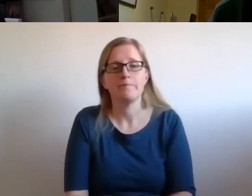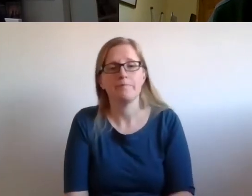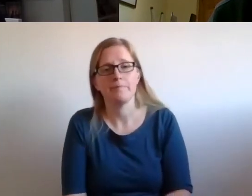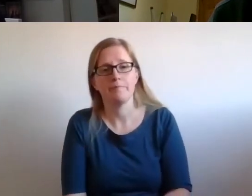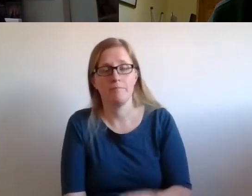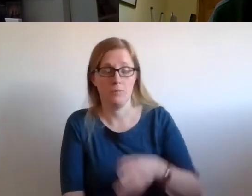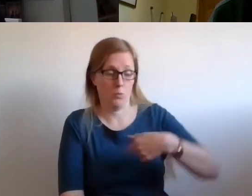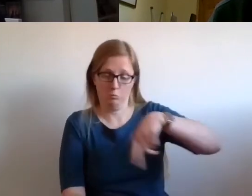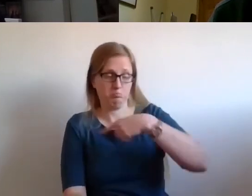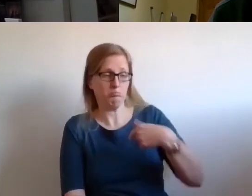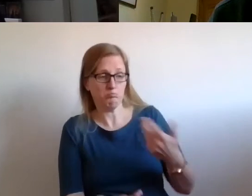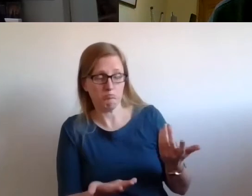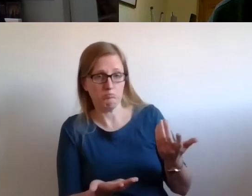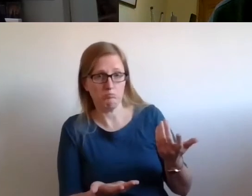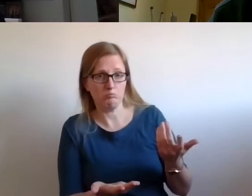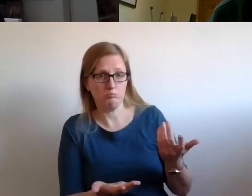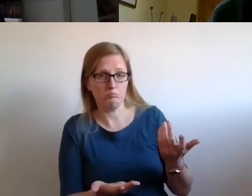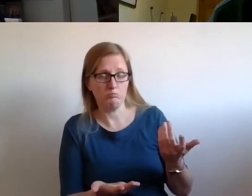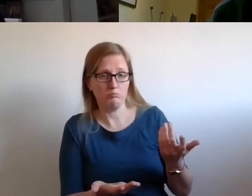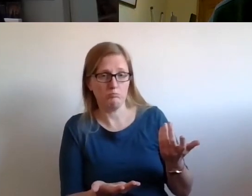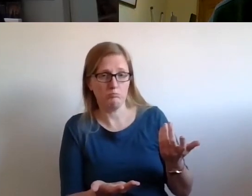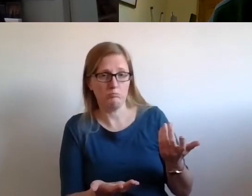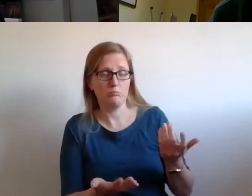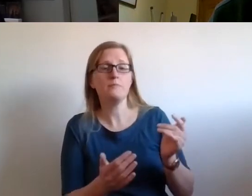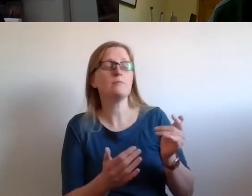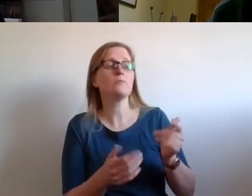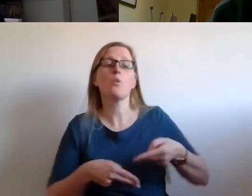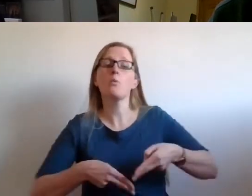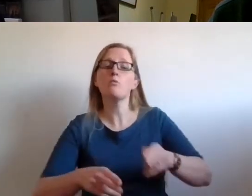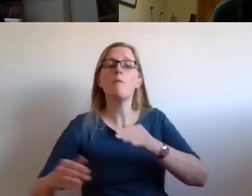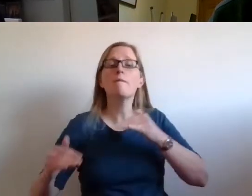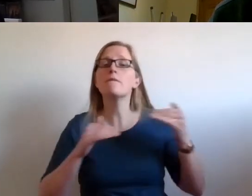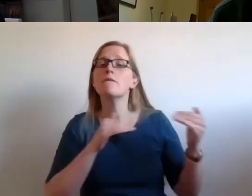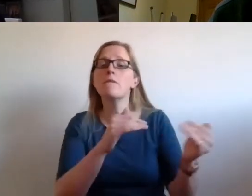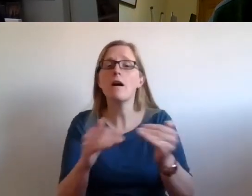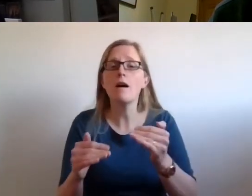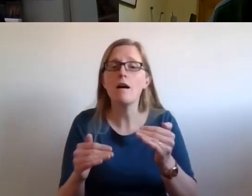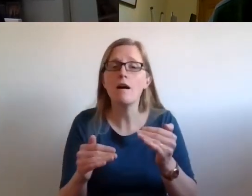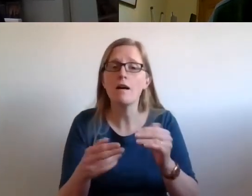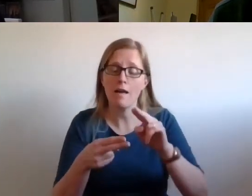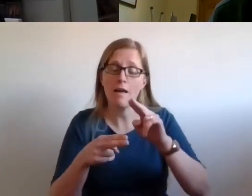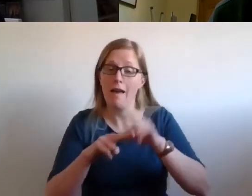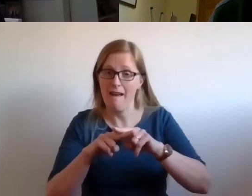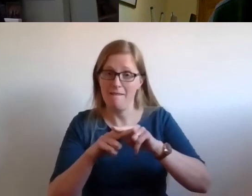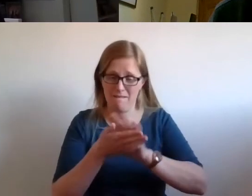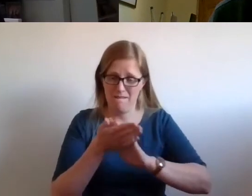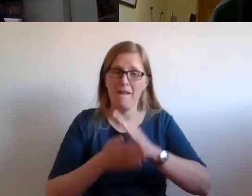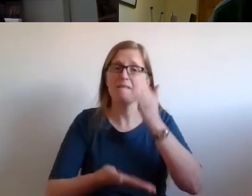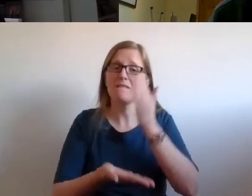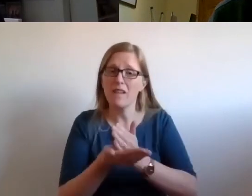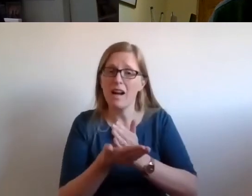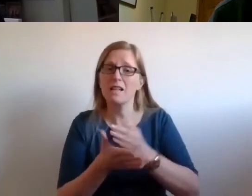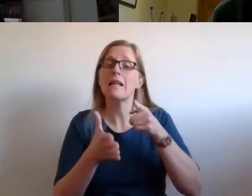adopted what we call the fair approach. Well, the F is for the facts. The A is for analysis,